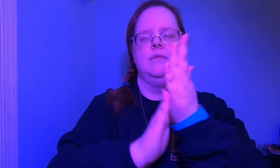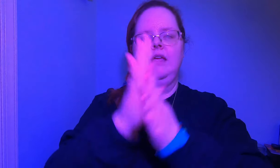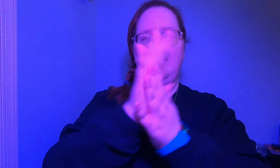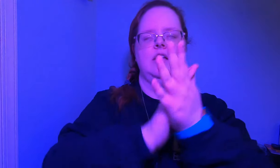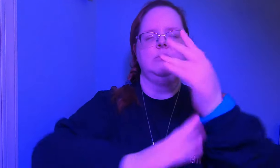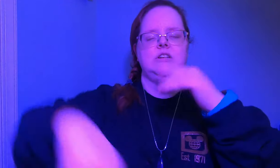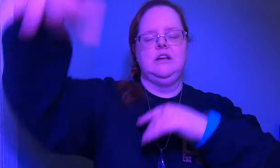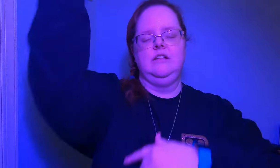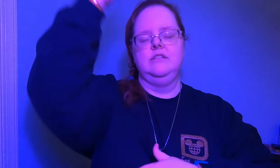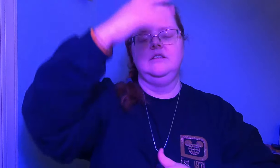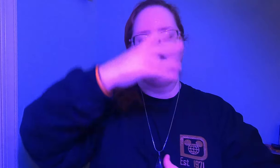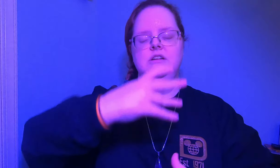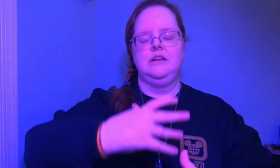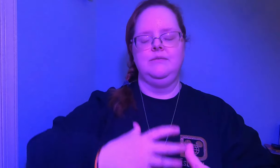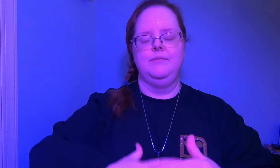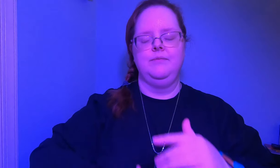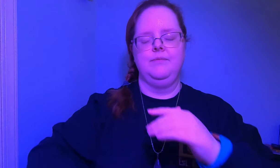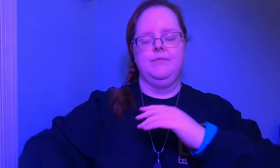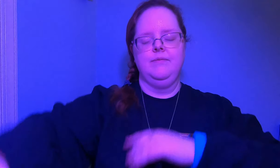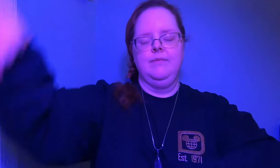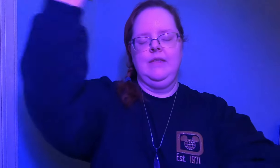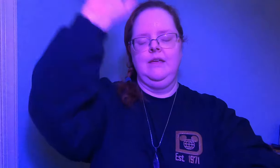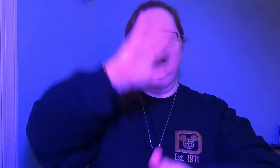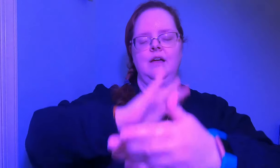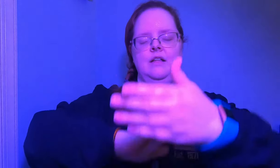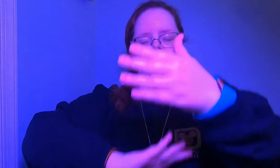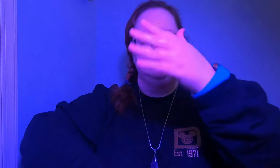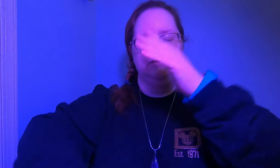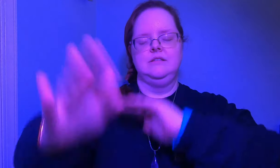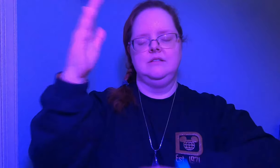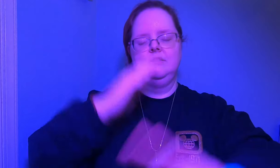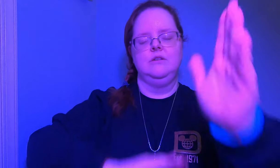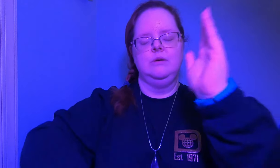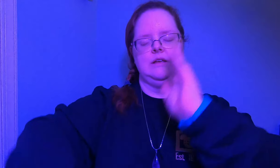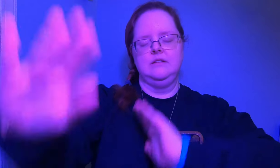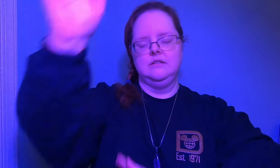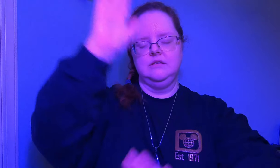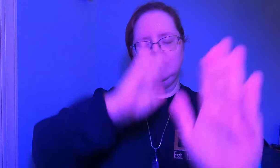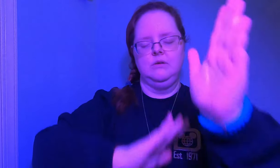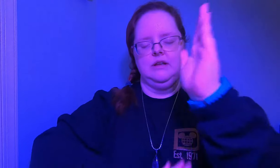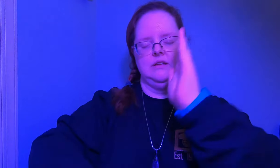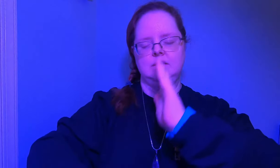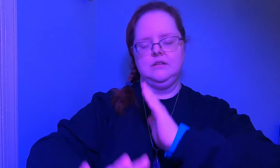as we channel this energy and so it is so it is so it is